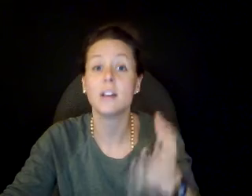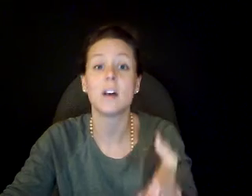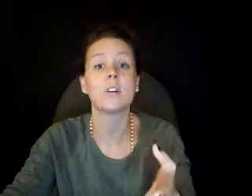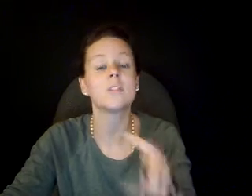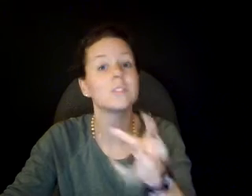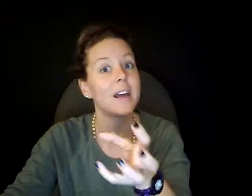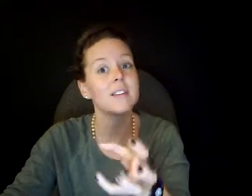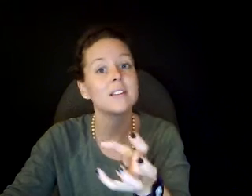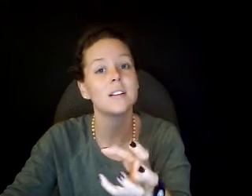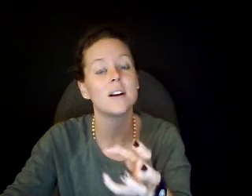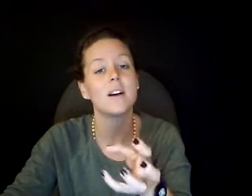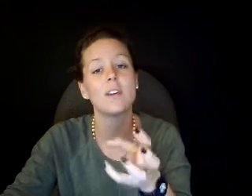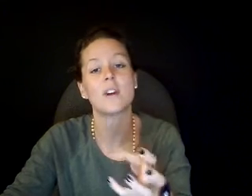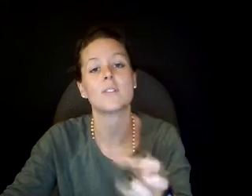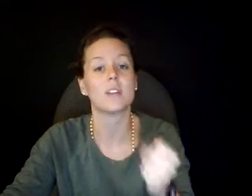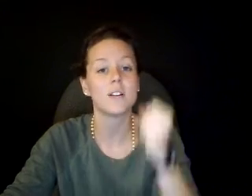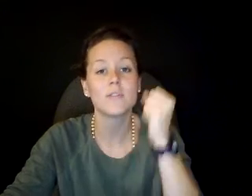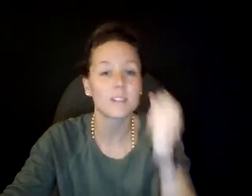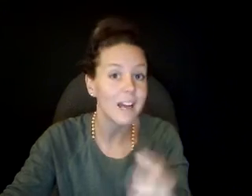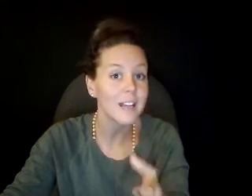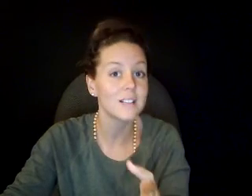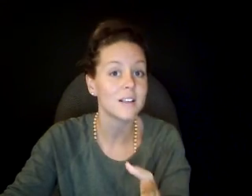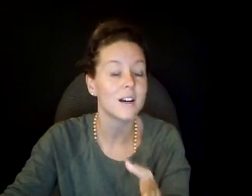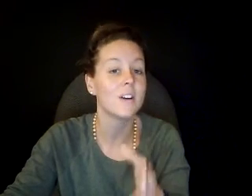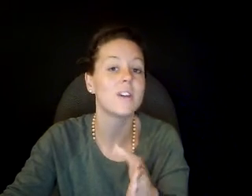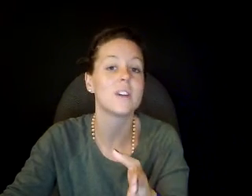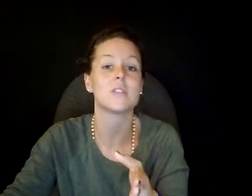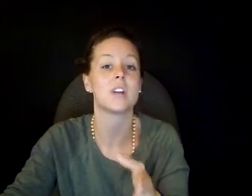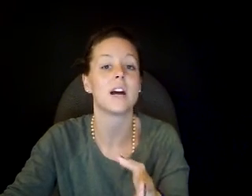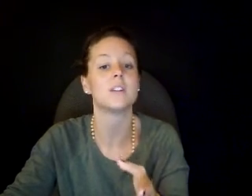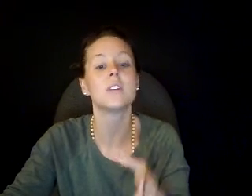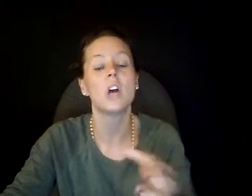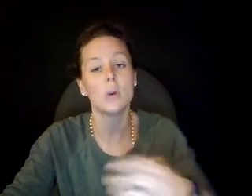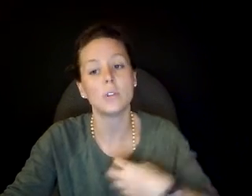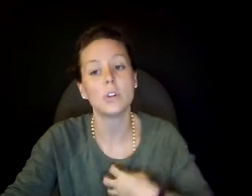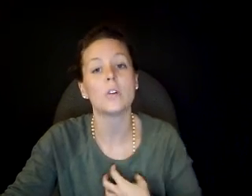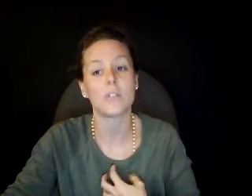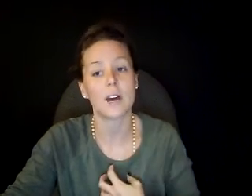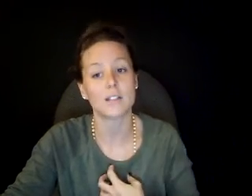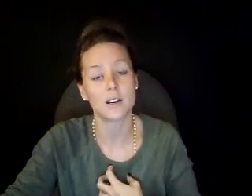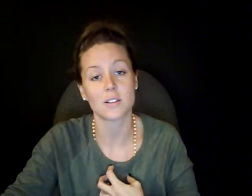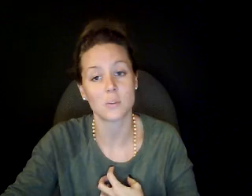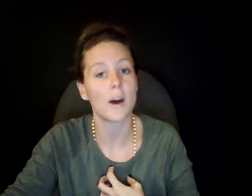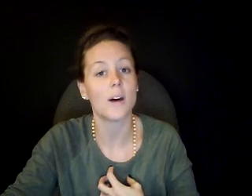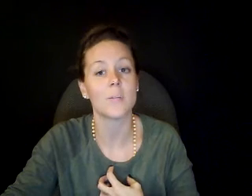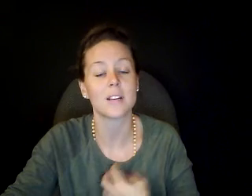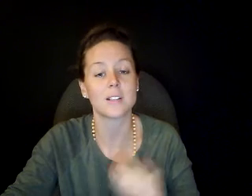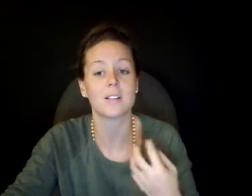another the light of our Father's love, the light of our Father's child, we will know that that is us as well, because it is